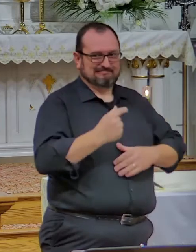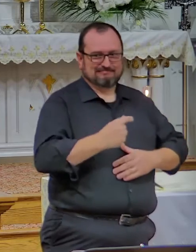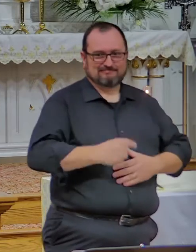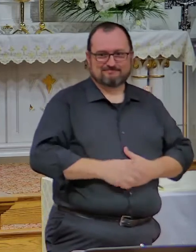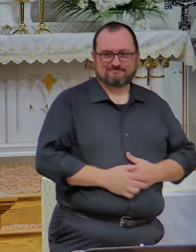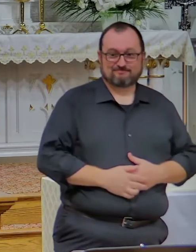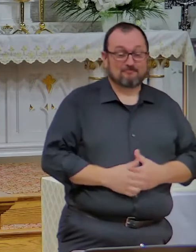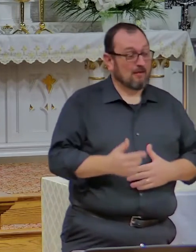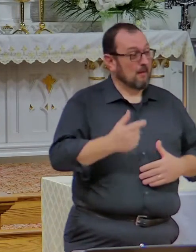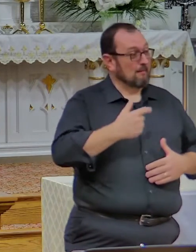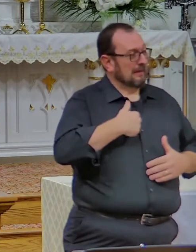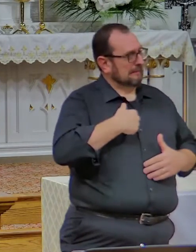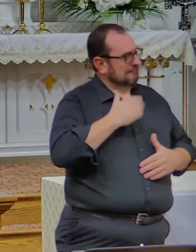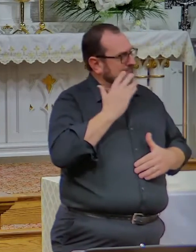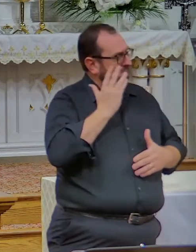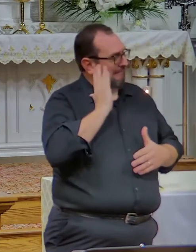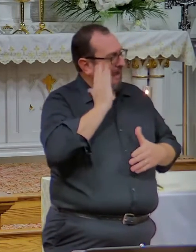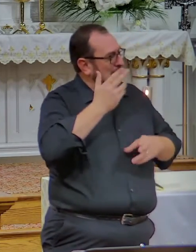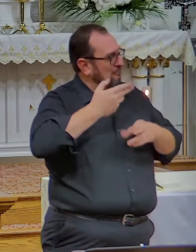But I'm going to come close.